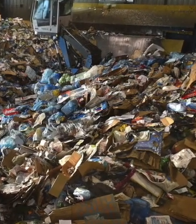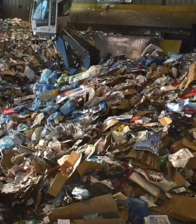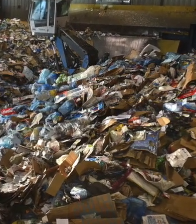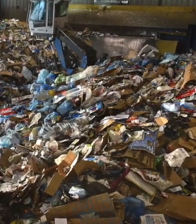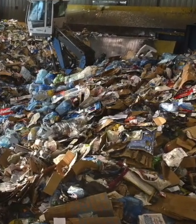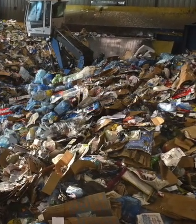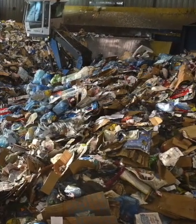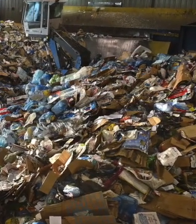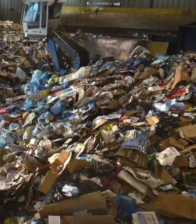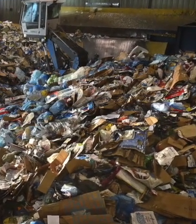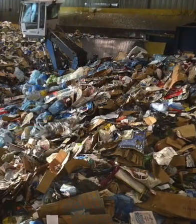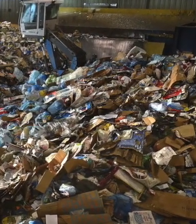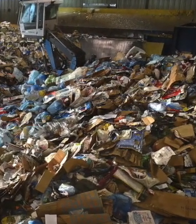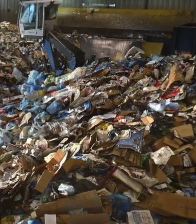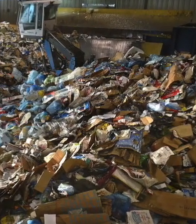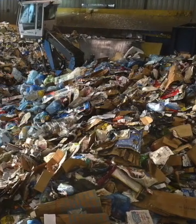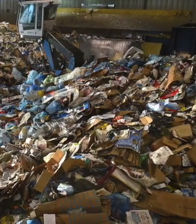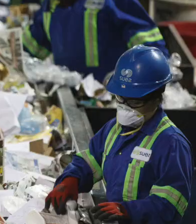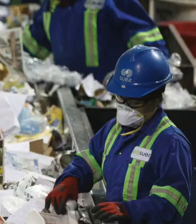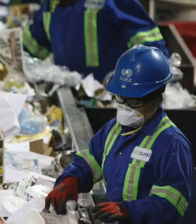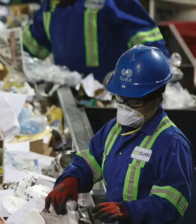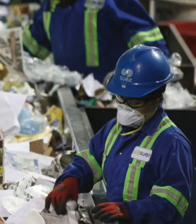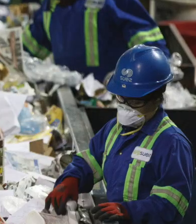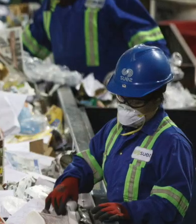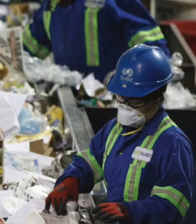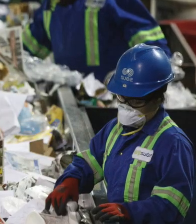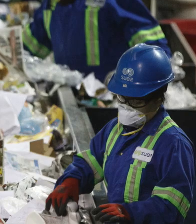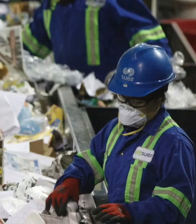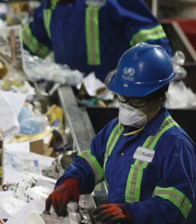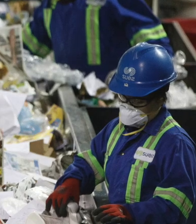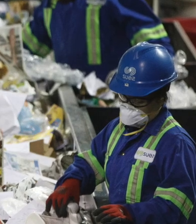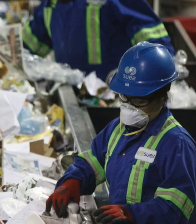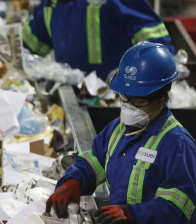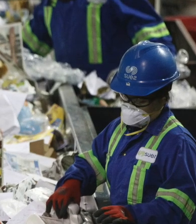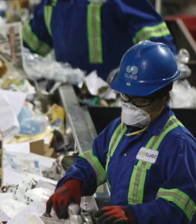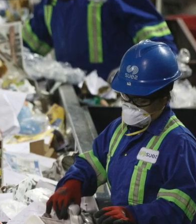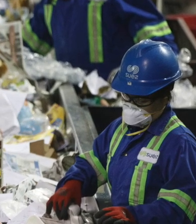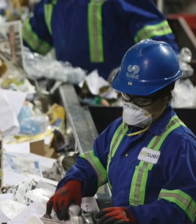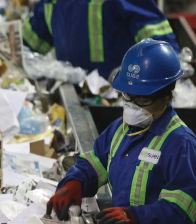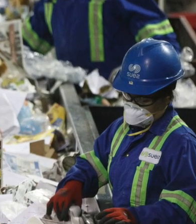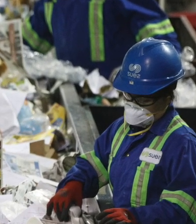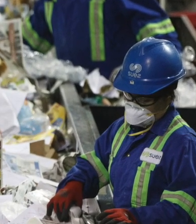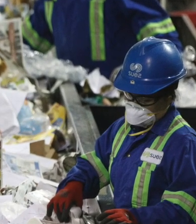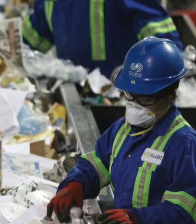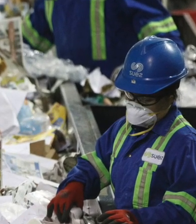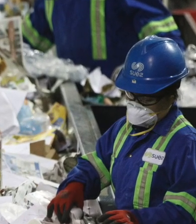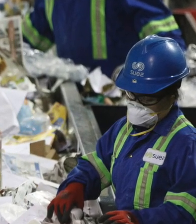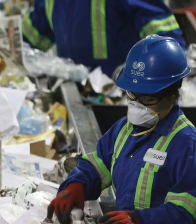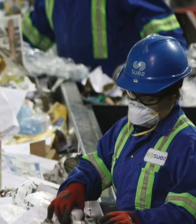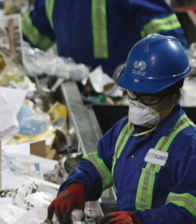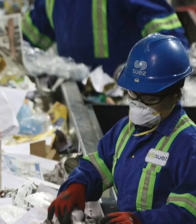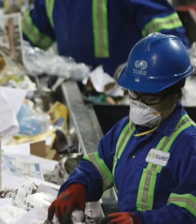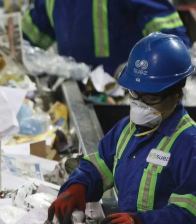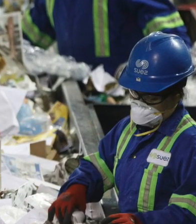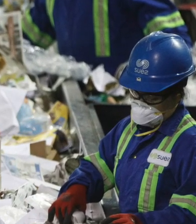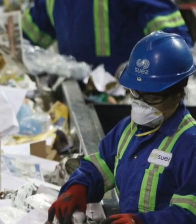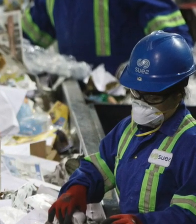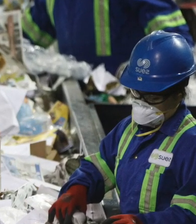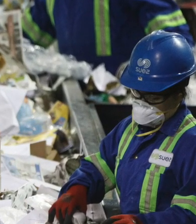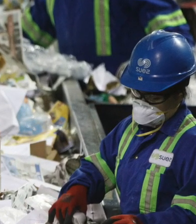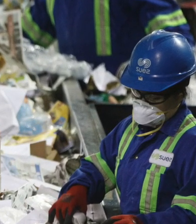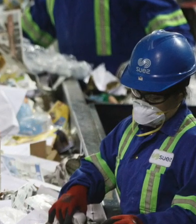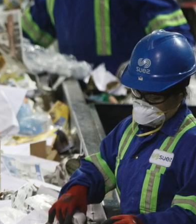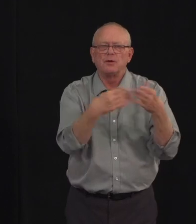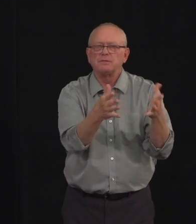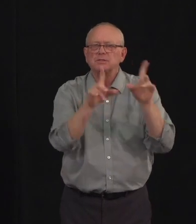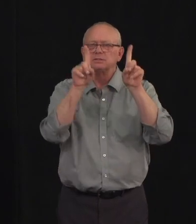watch on every active outbreak, providing whatever testing and other support is needed. So what does this all mean?